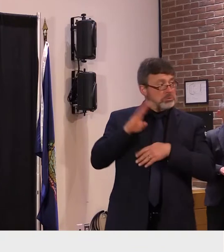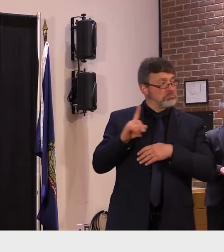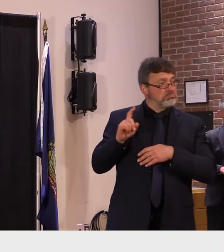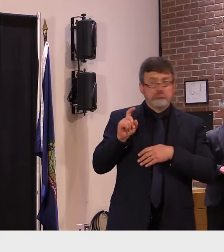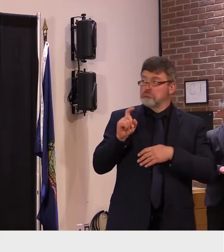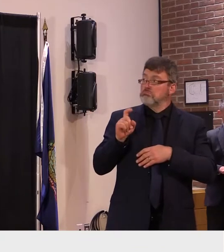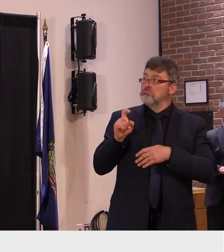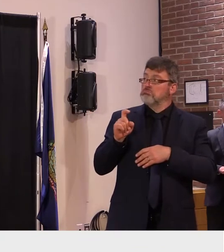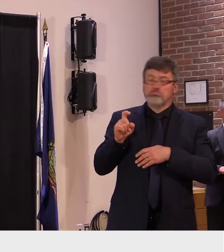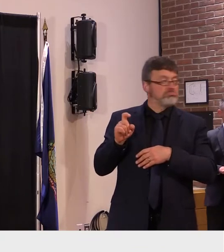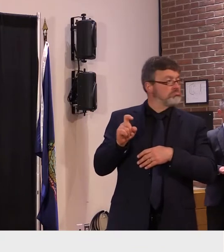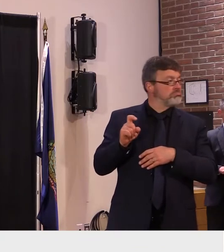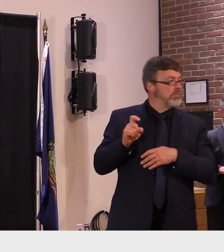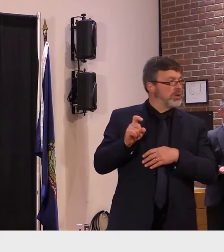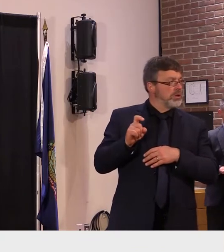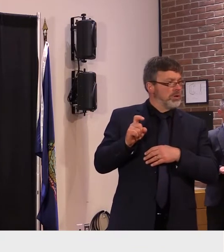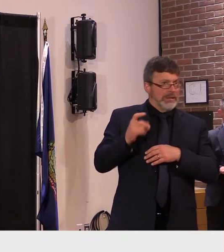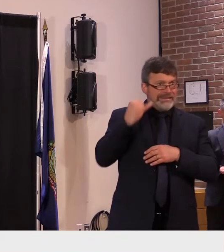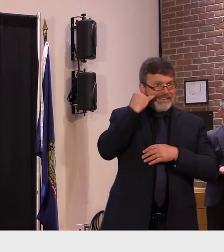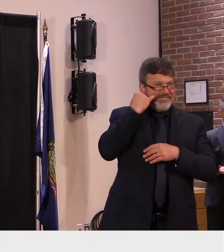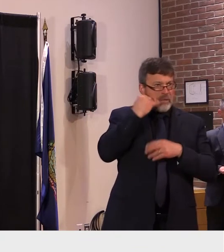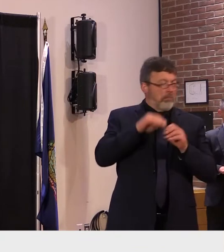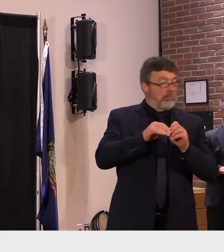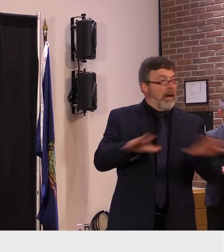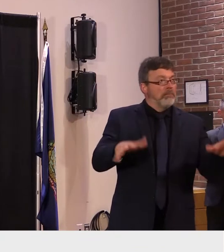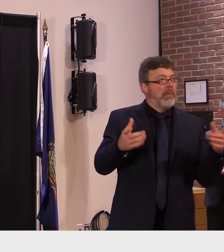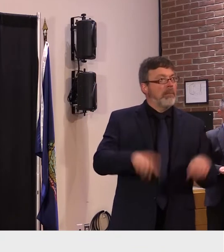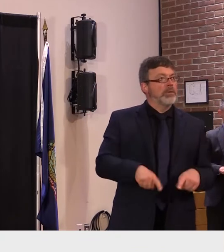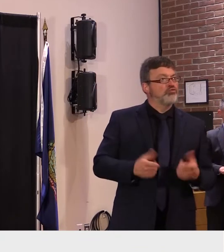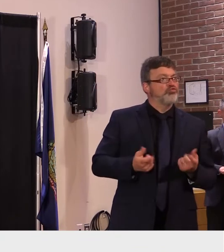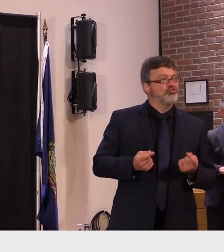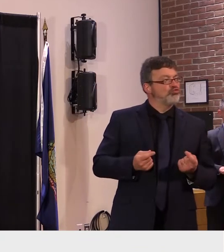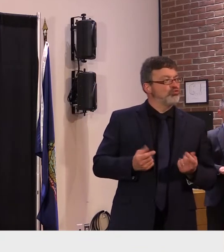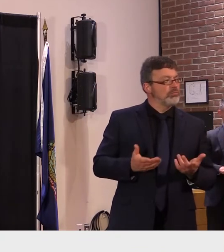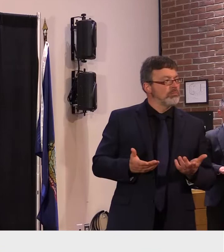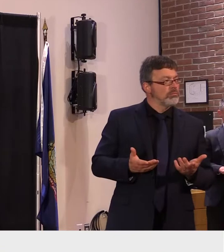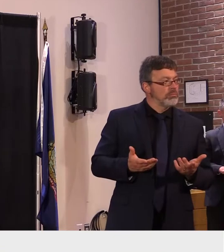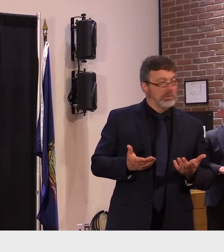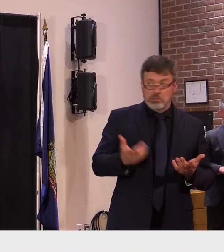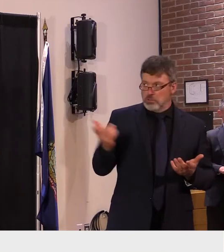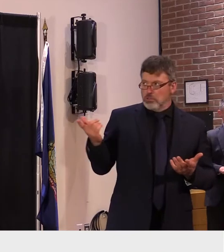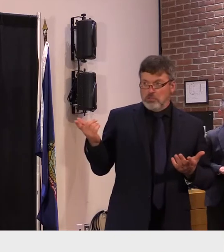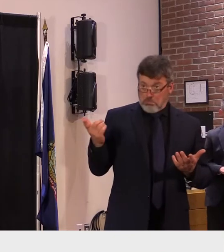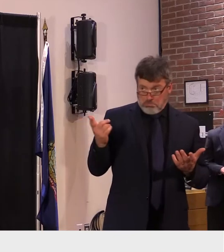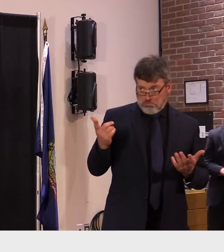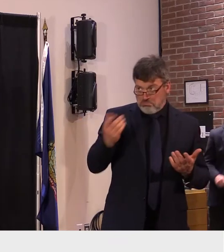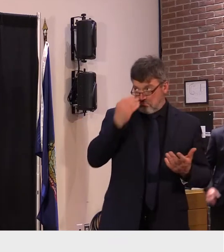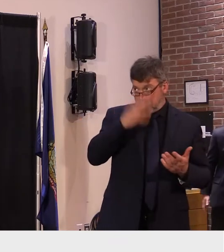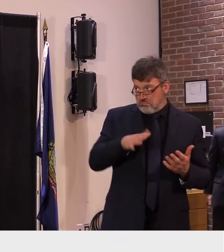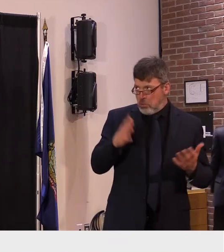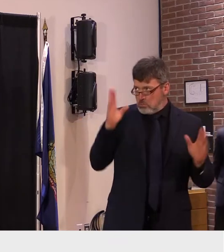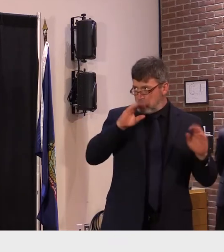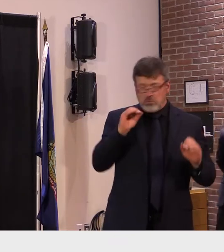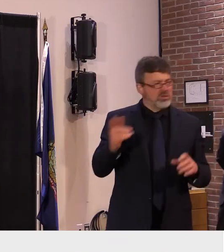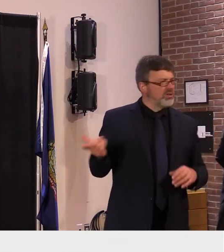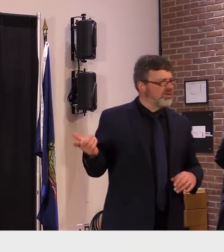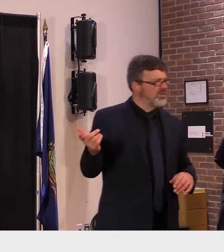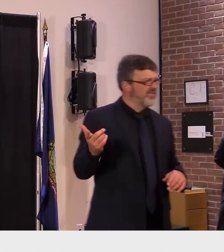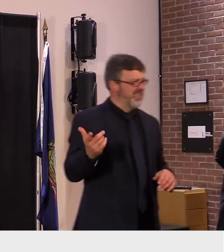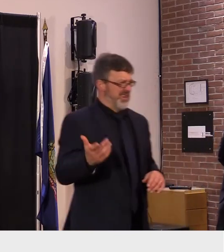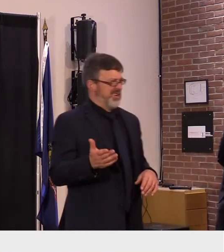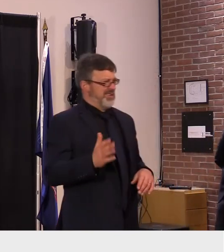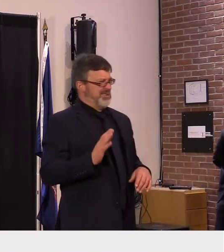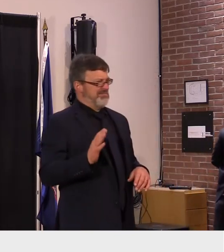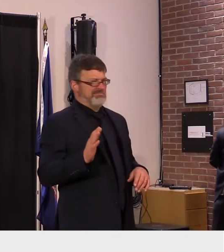outbreaks are concerned or a potential spike in cases or is there no concern right now uh very low level of